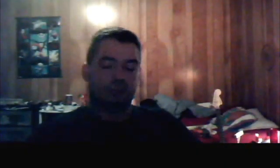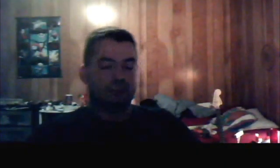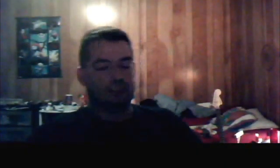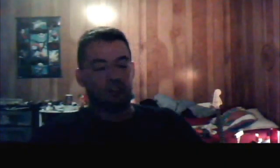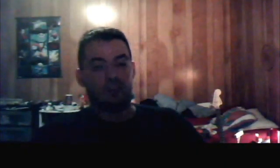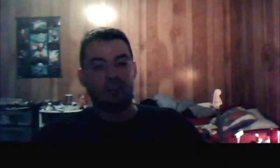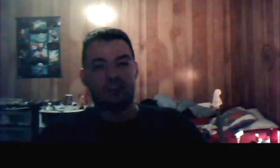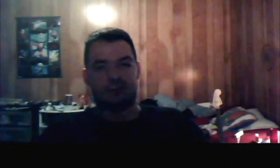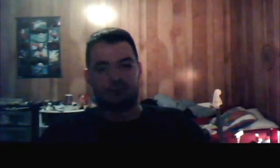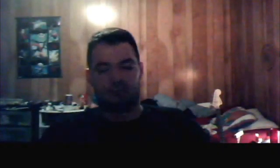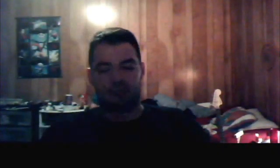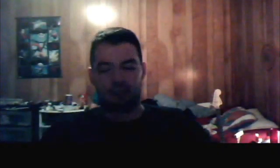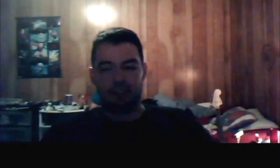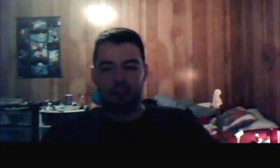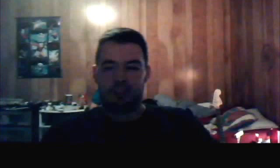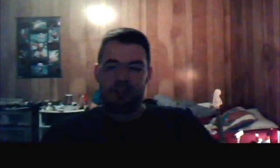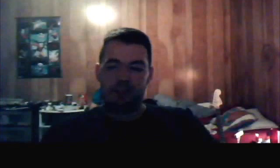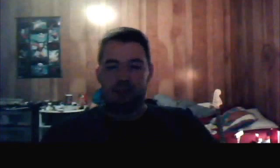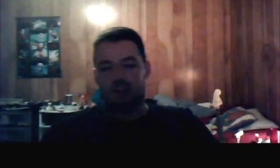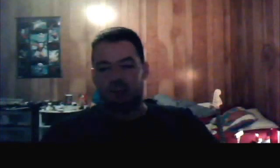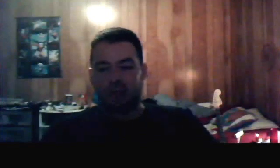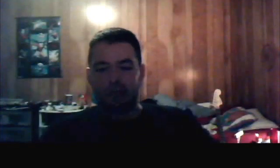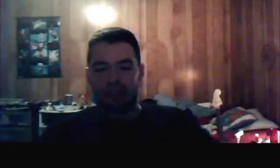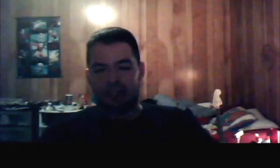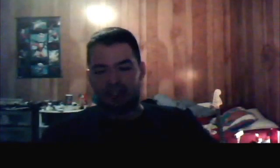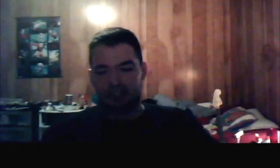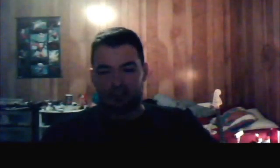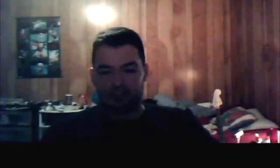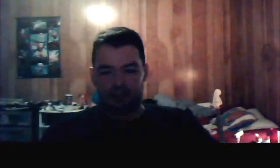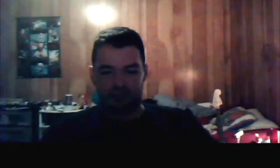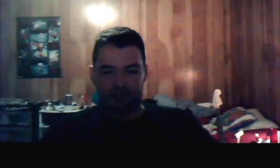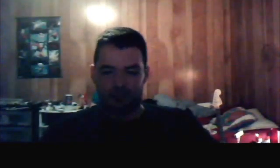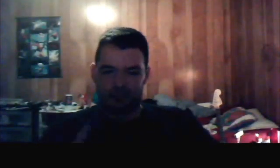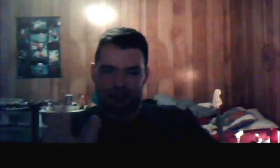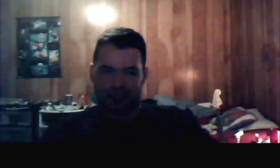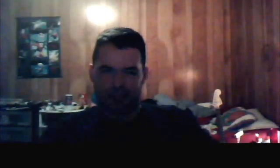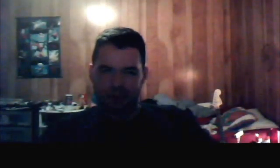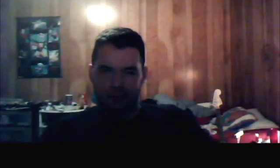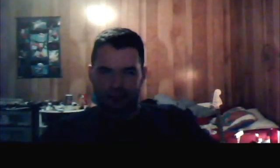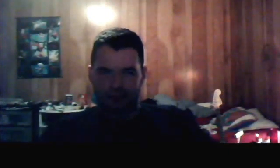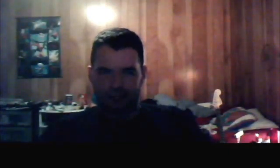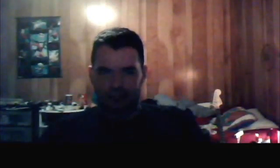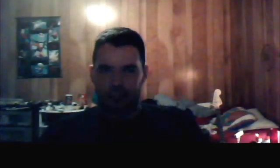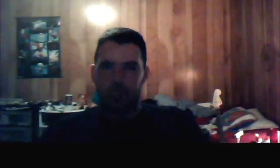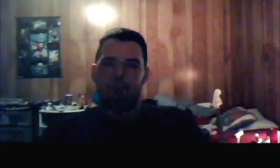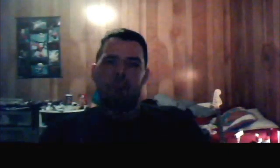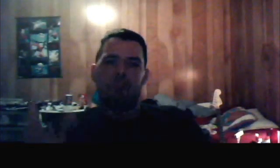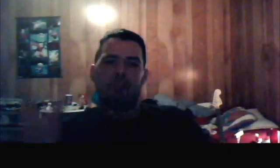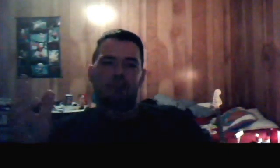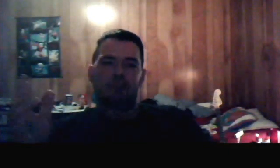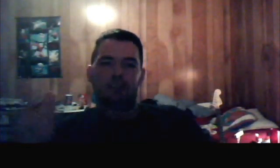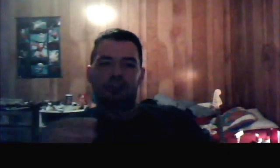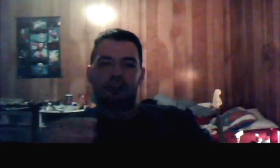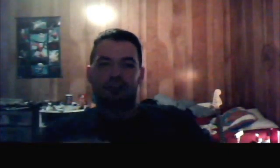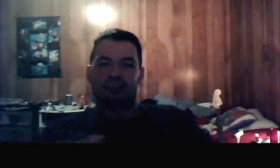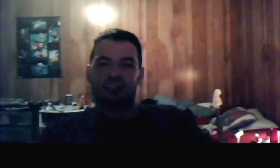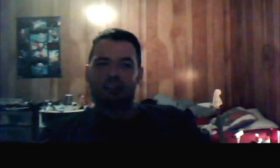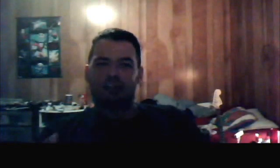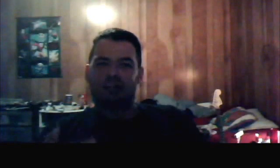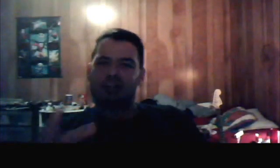gets fried. Copycat killer comes up. That happens all the time. You know, that part,